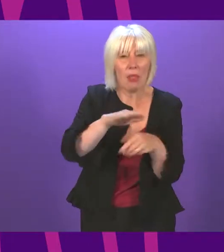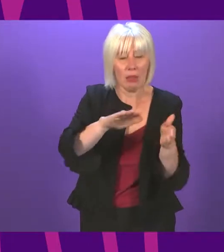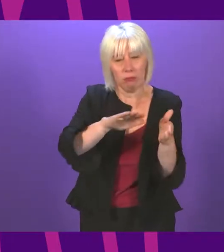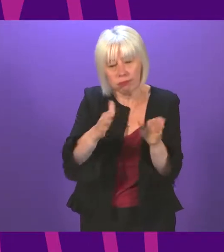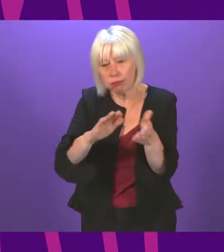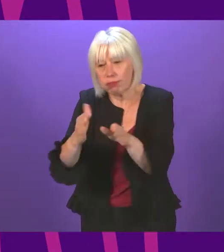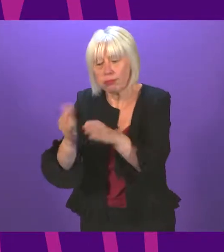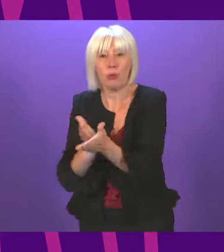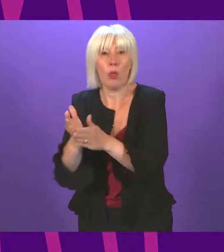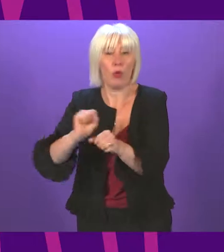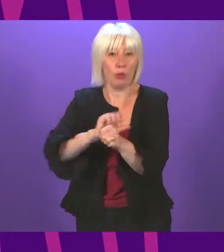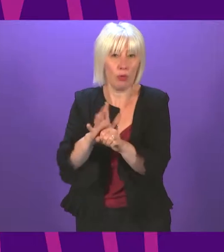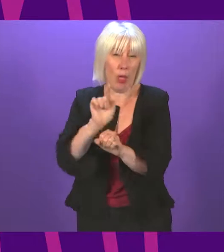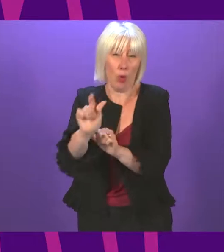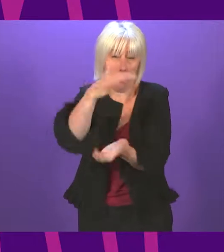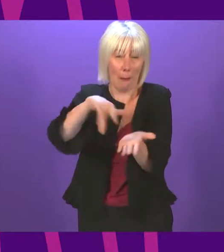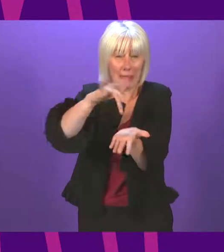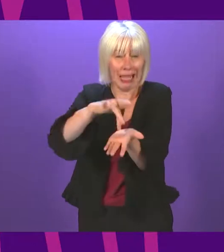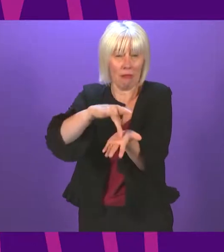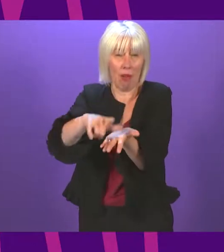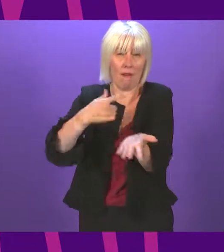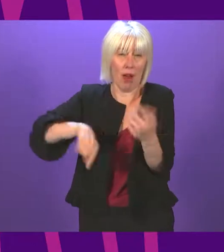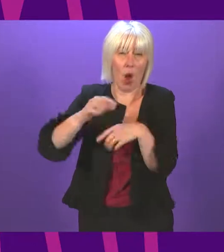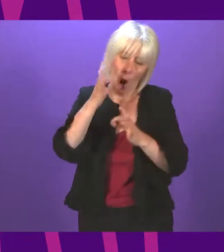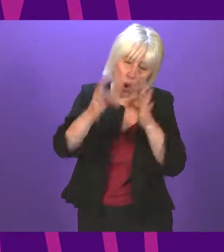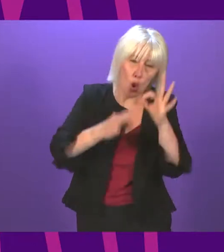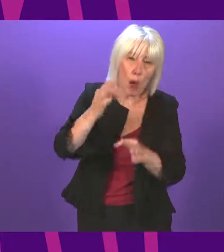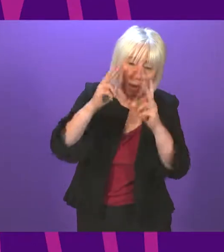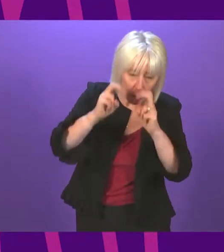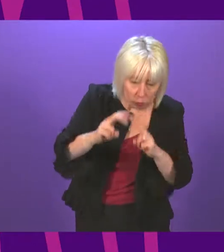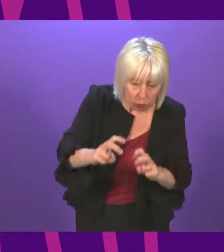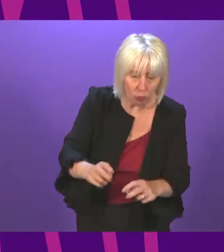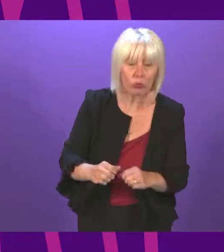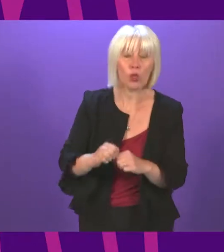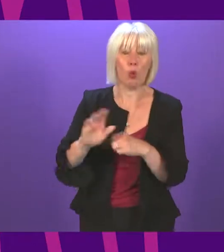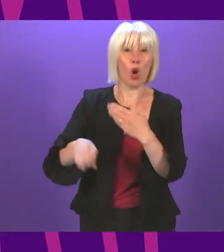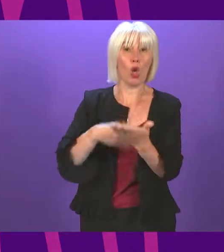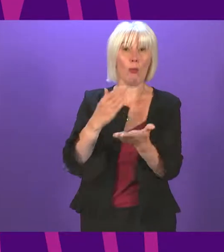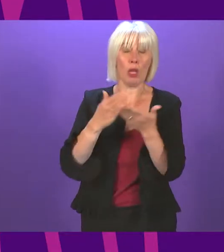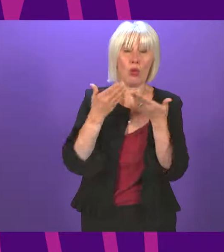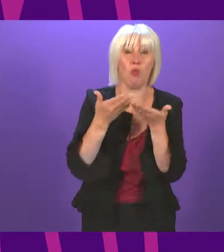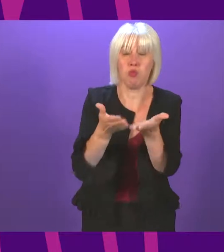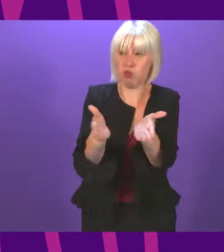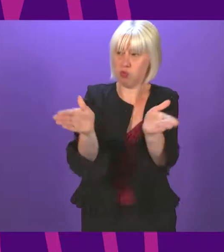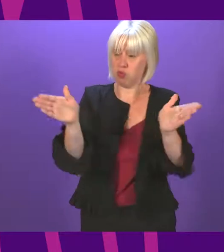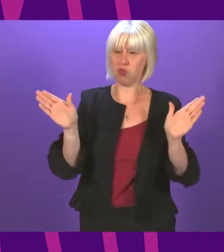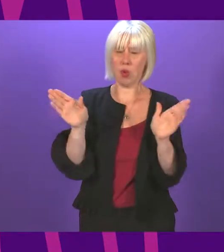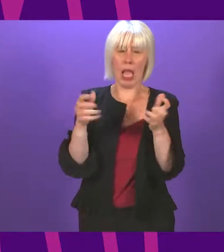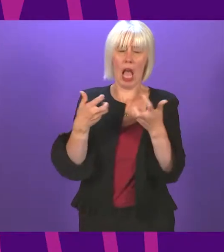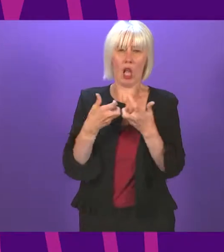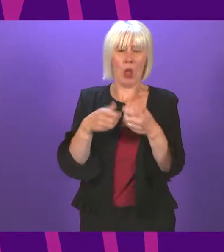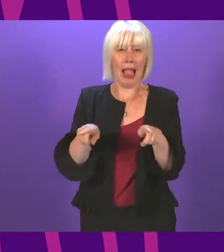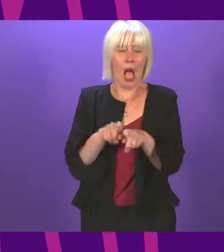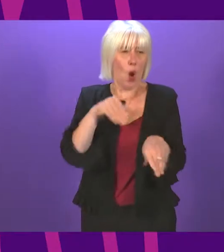approach. We will ensure that the inquiry has the necessary scope to consider the breadth of the impact of the